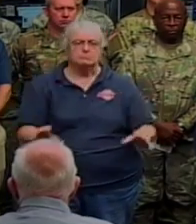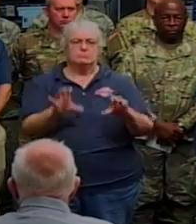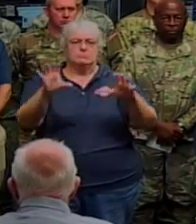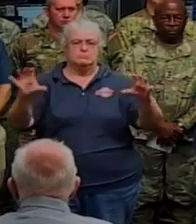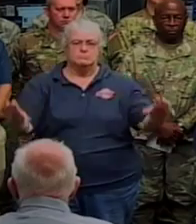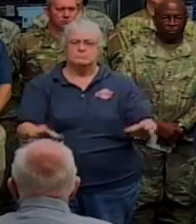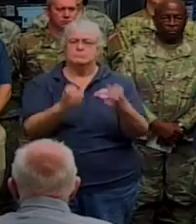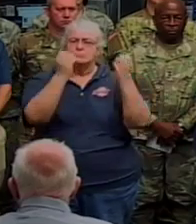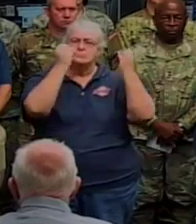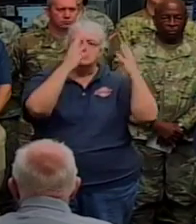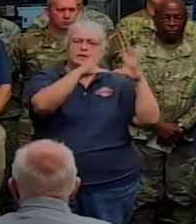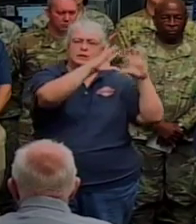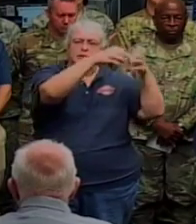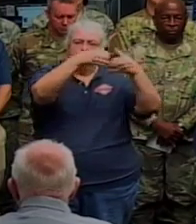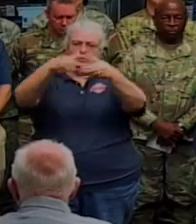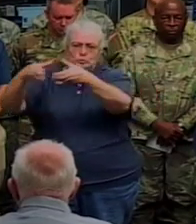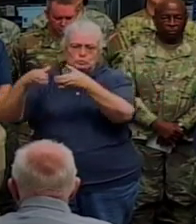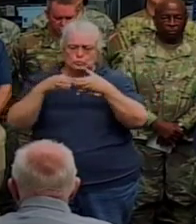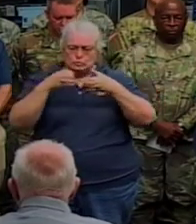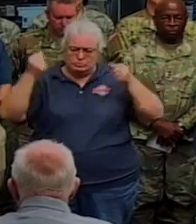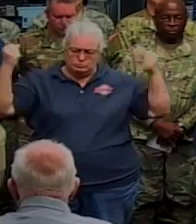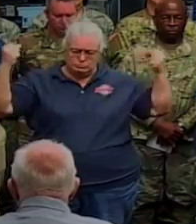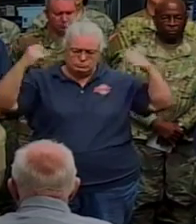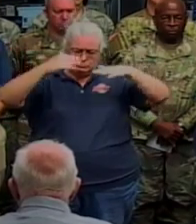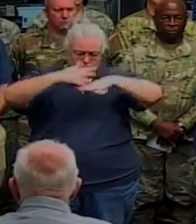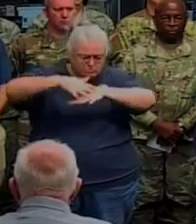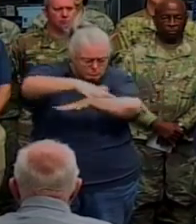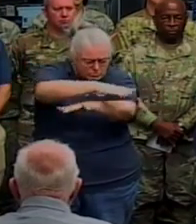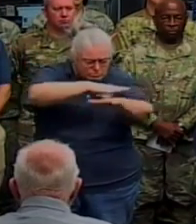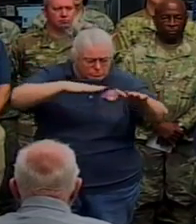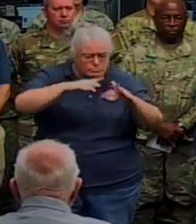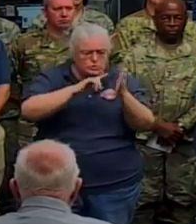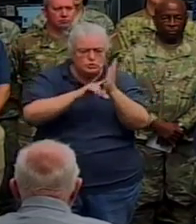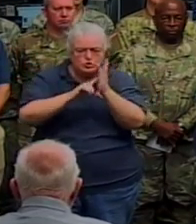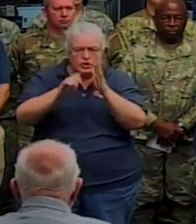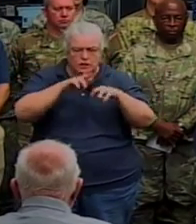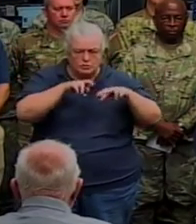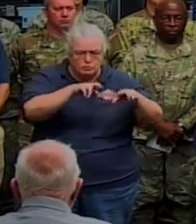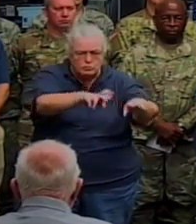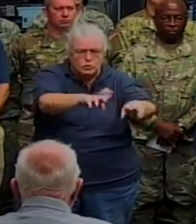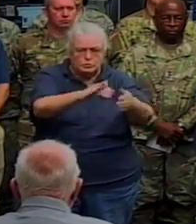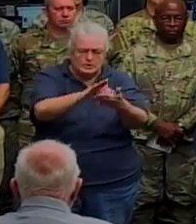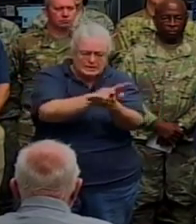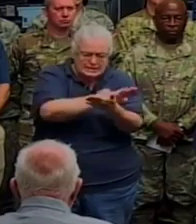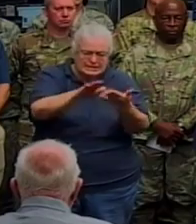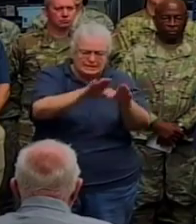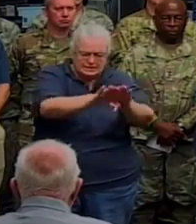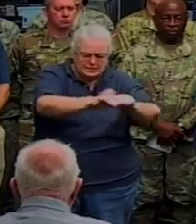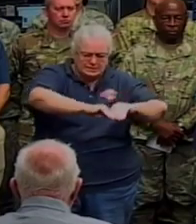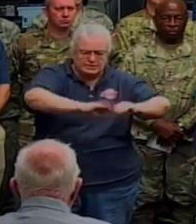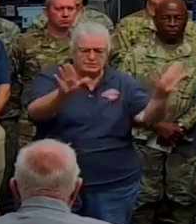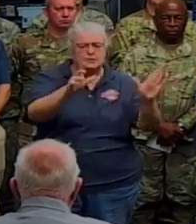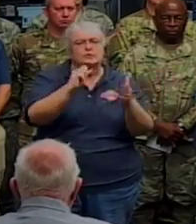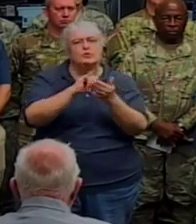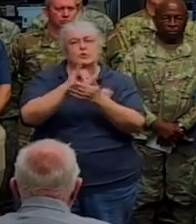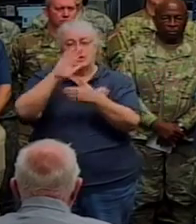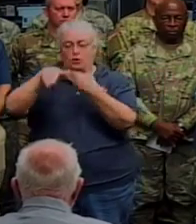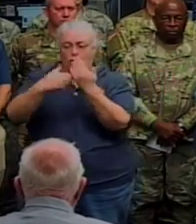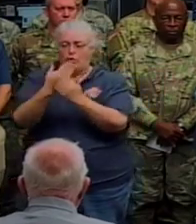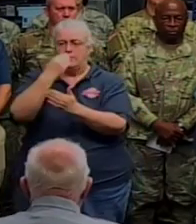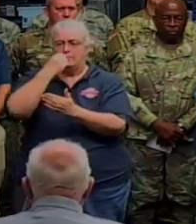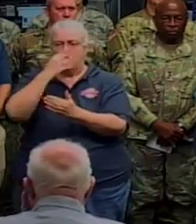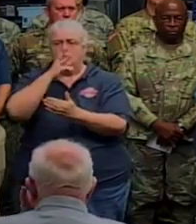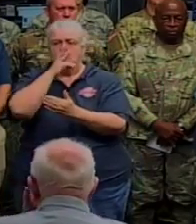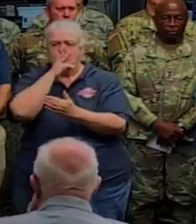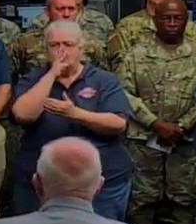of crews to clear debris along critical roadways so first responders, National Guard, medical personnel, food,